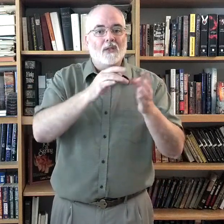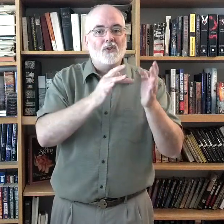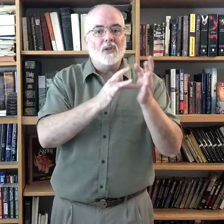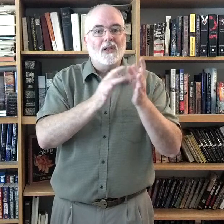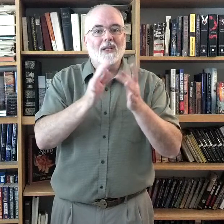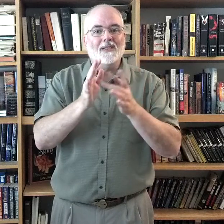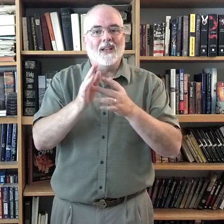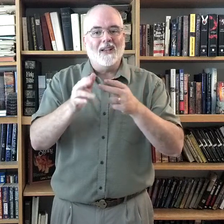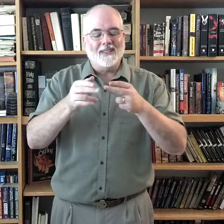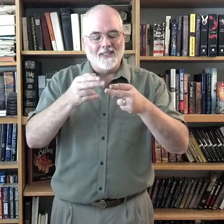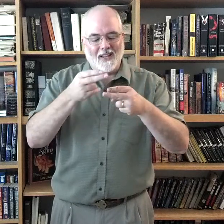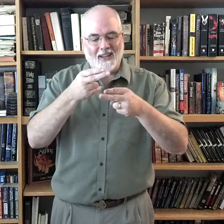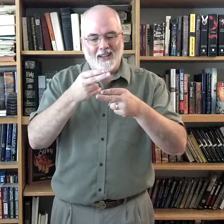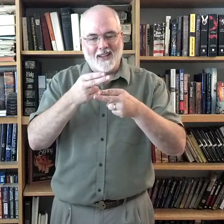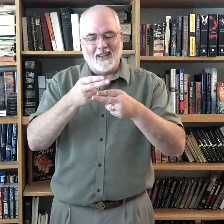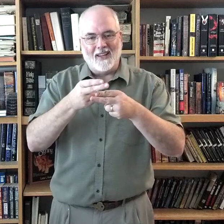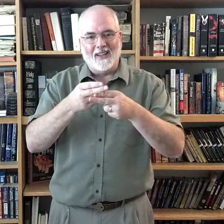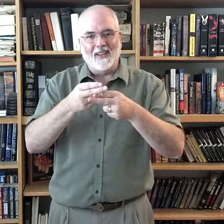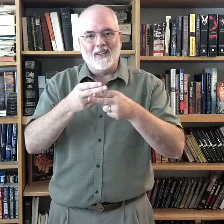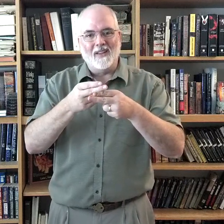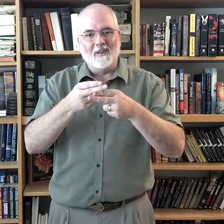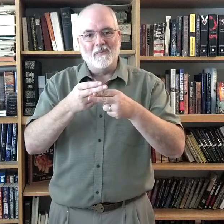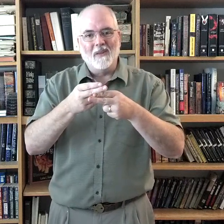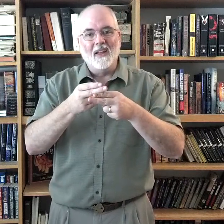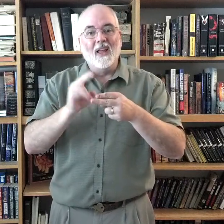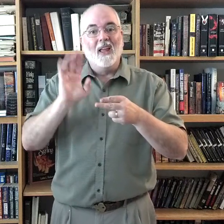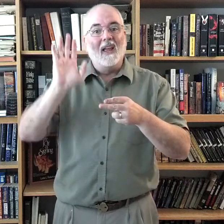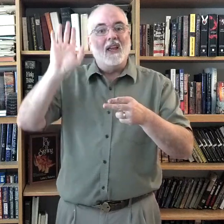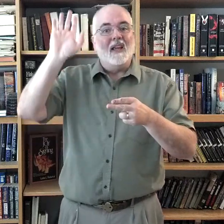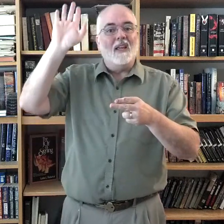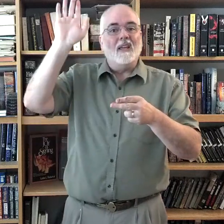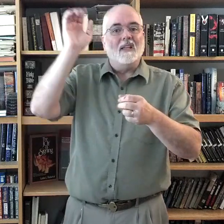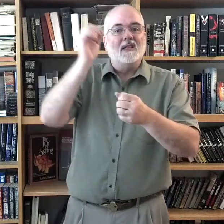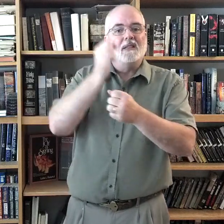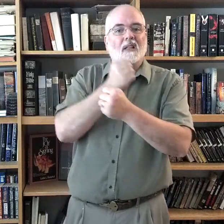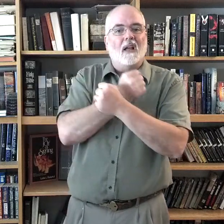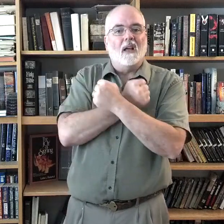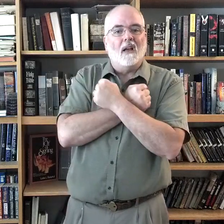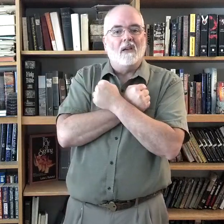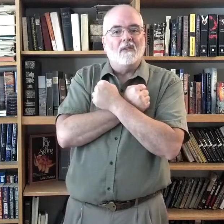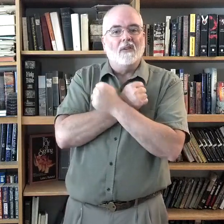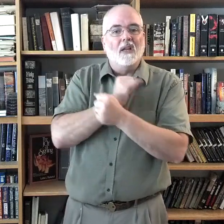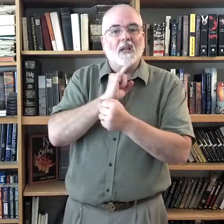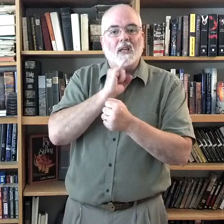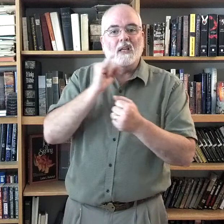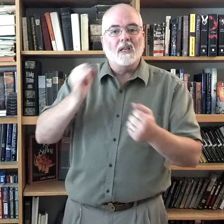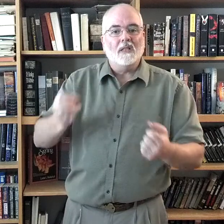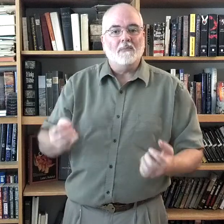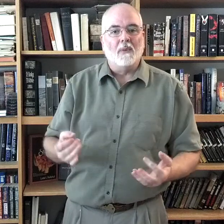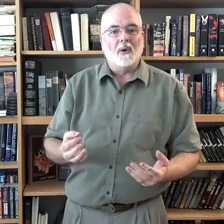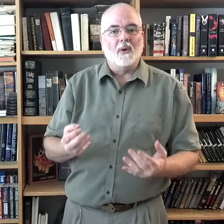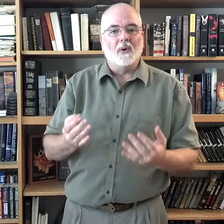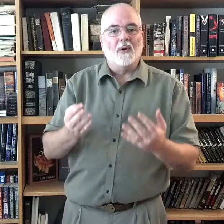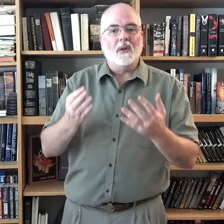Jesus' name. His love is burning